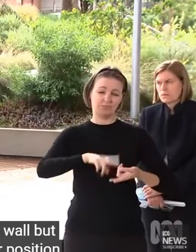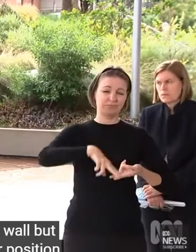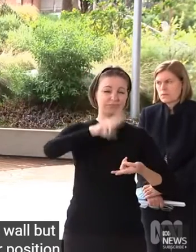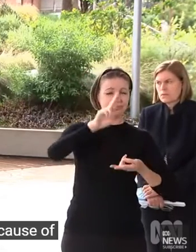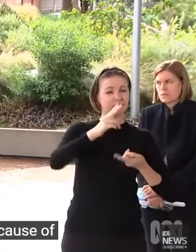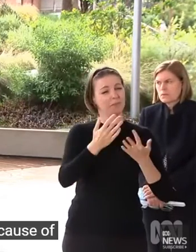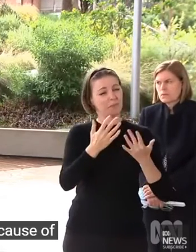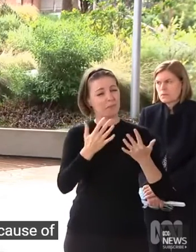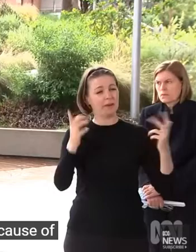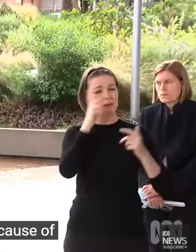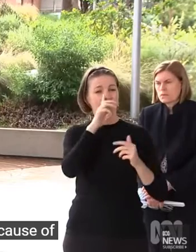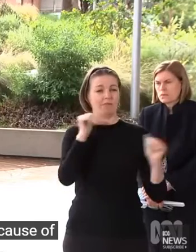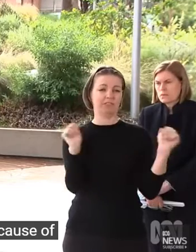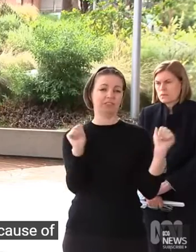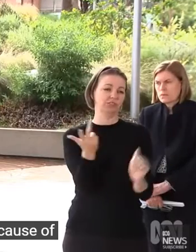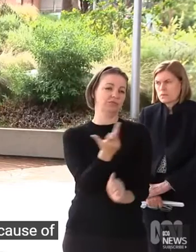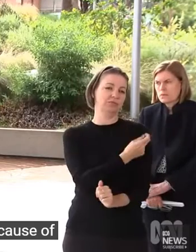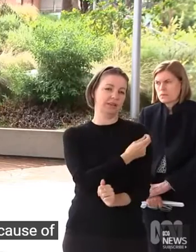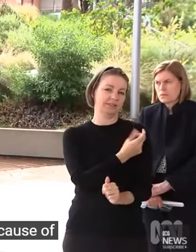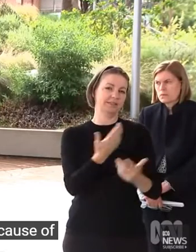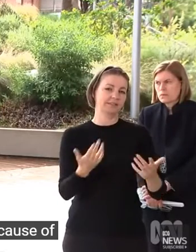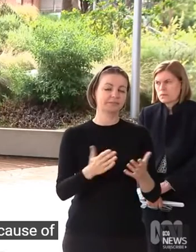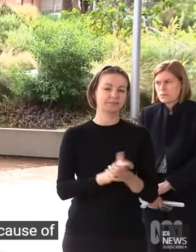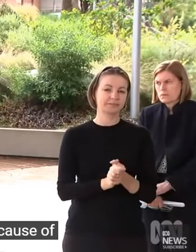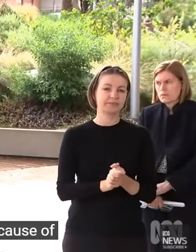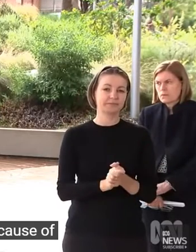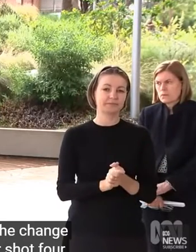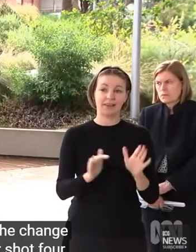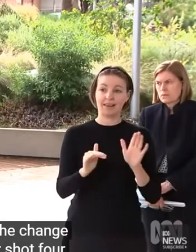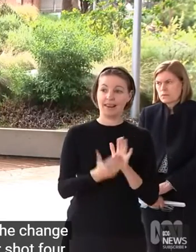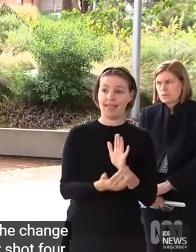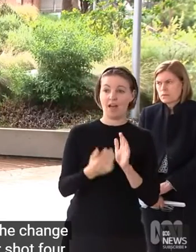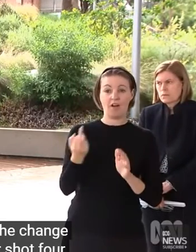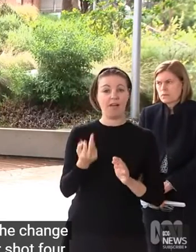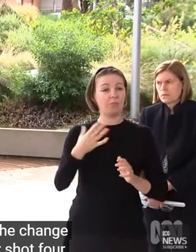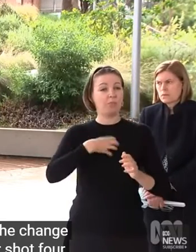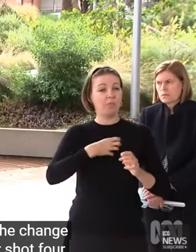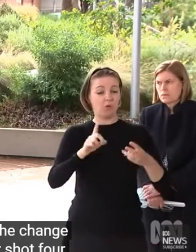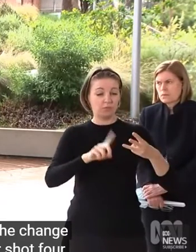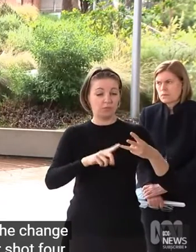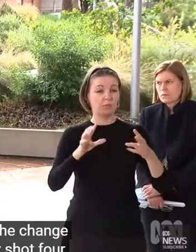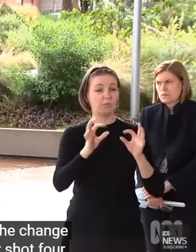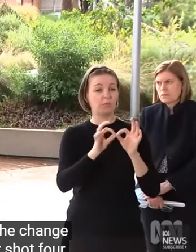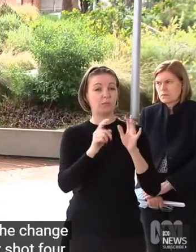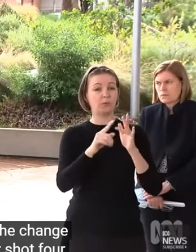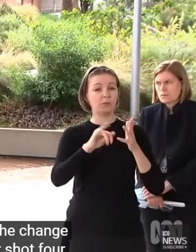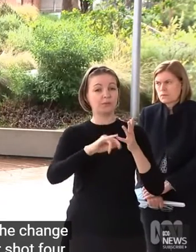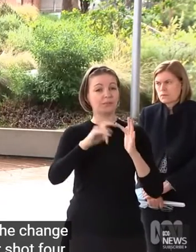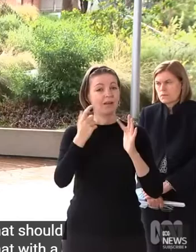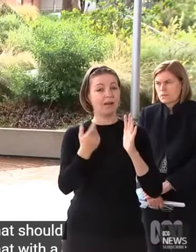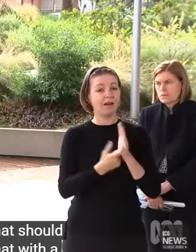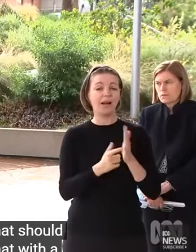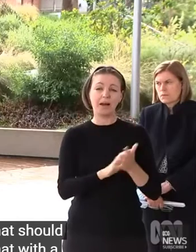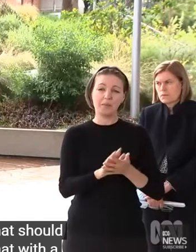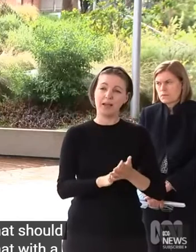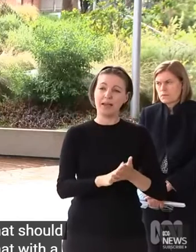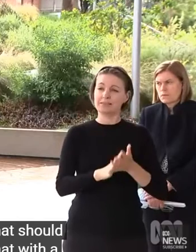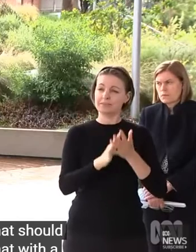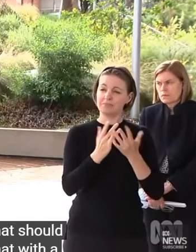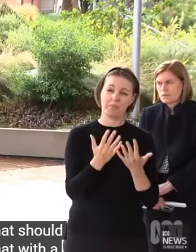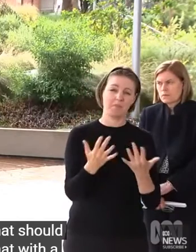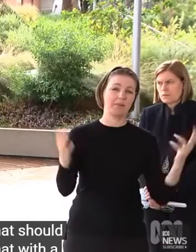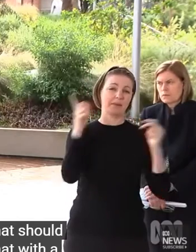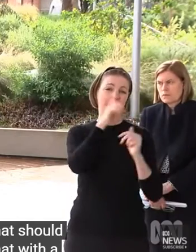made to booster shots today, as Dr Chan has said, should provide confidence that with a highly vaccinated population,